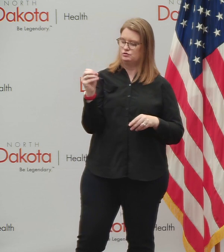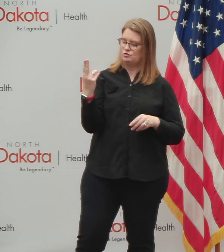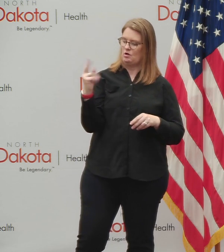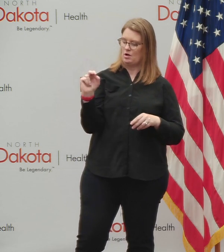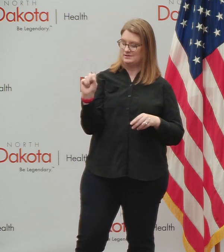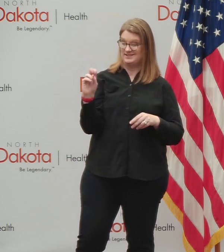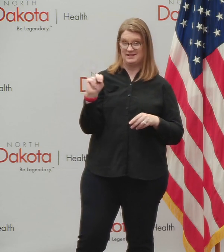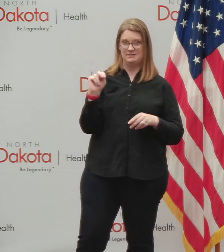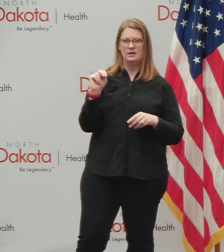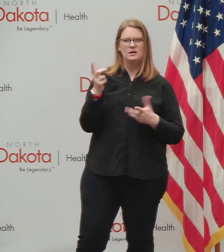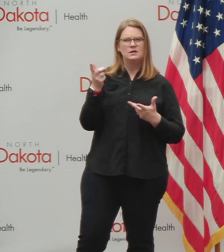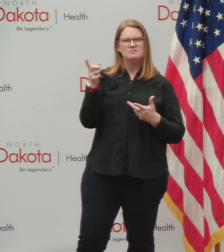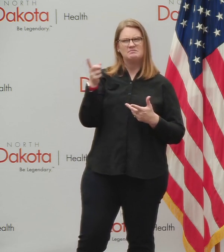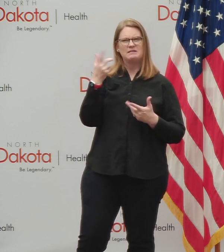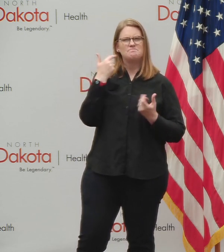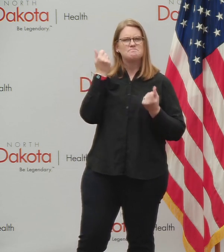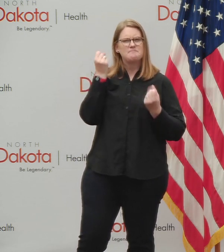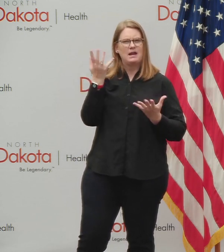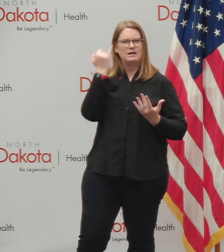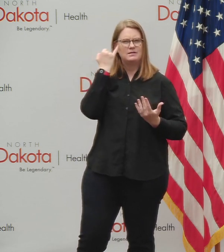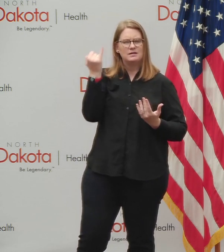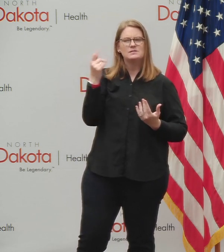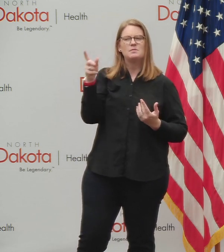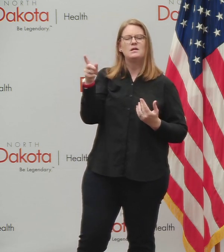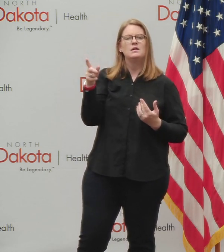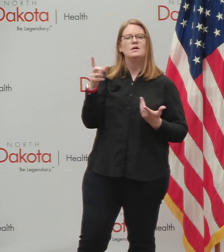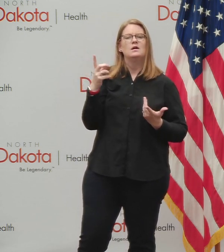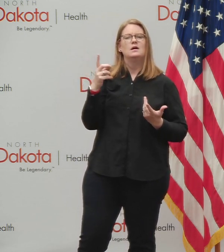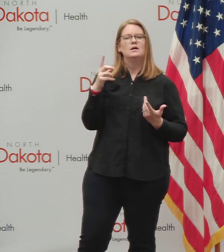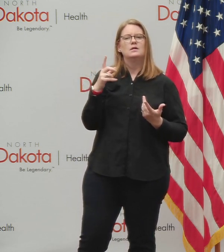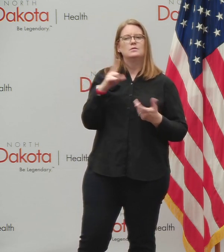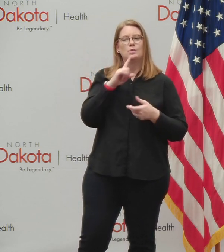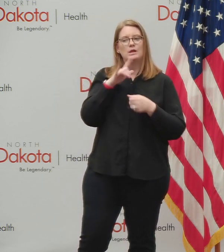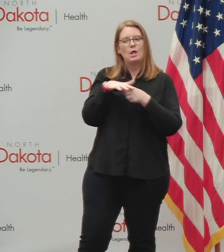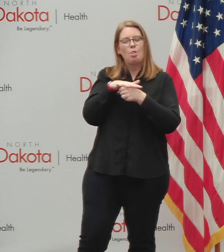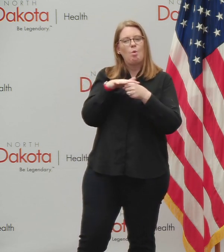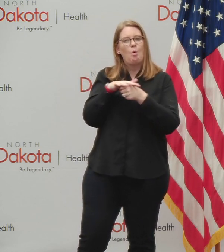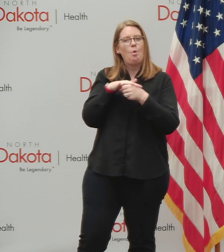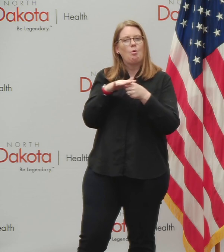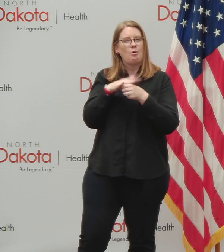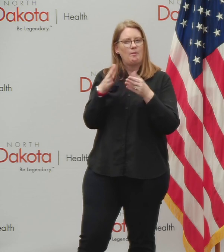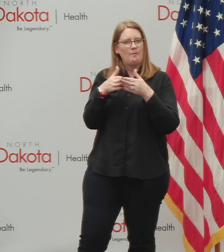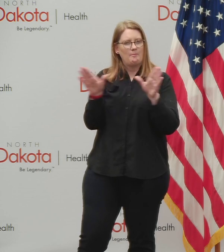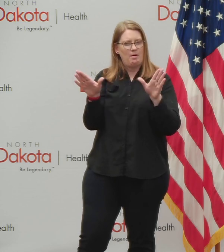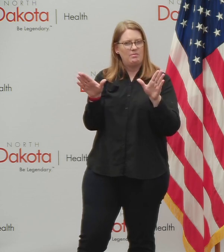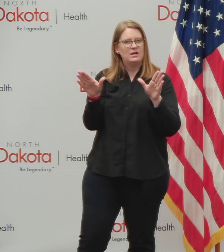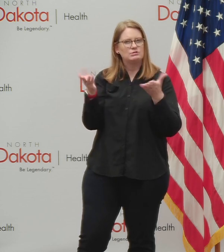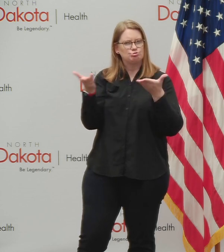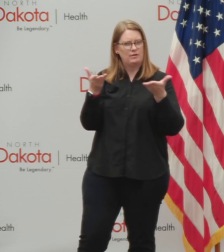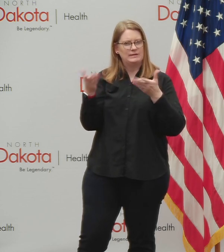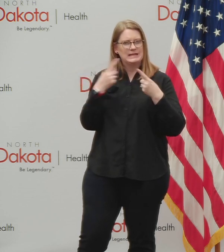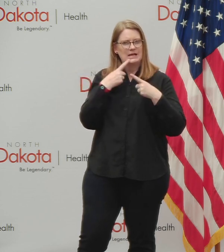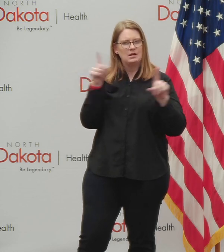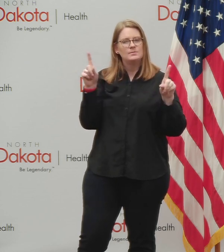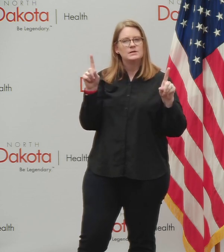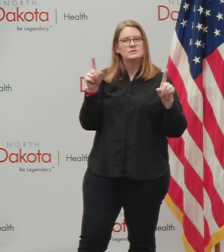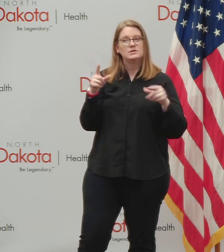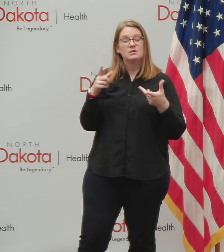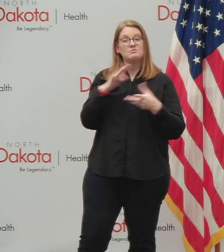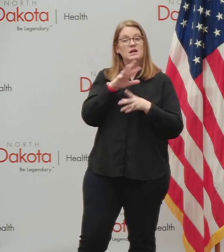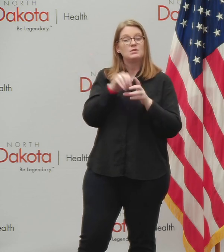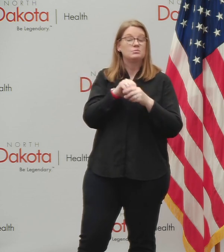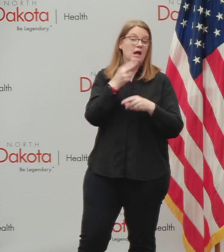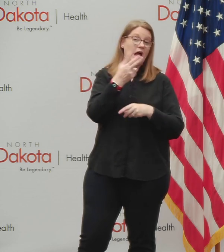uh, that again, I think when we talk about local leadership is doing, uh, local public service announcement, uh, including high school kids and,